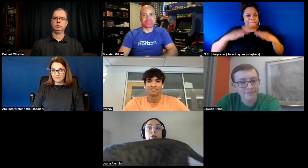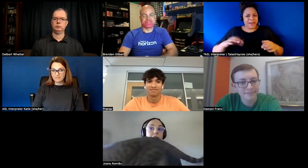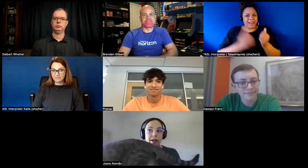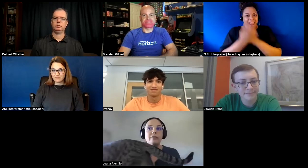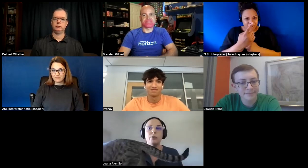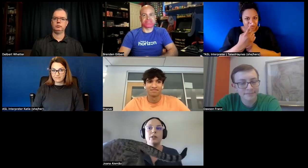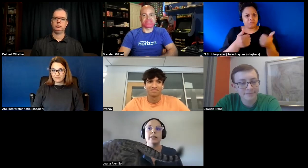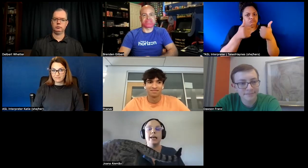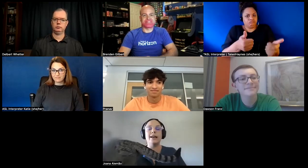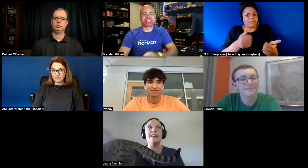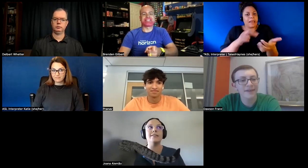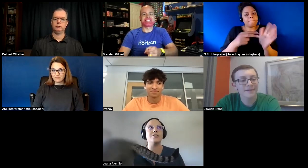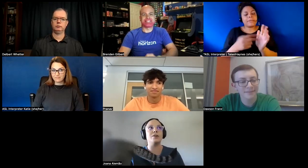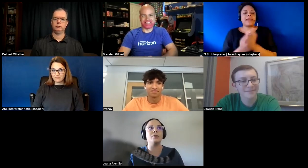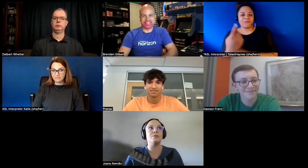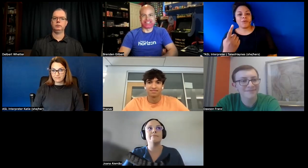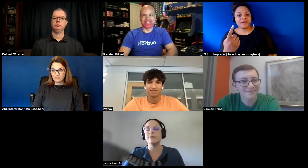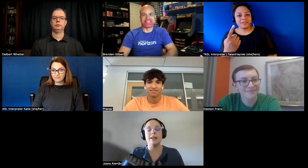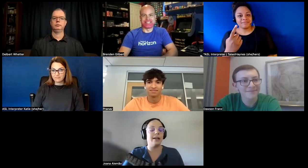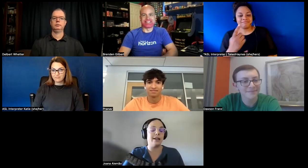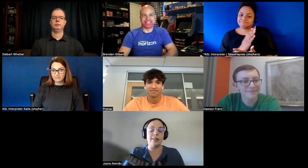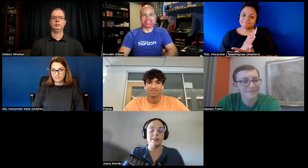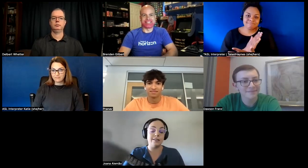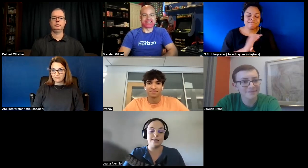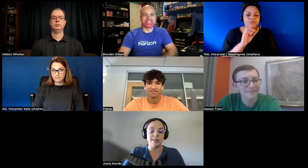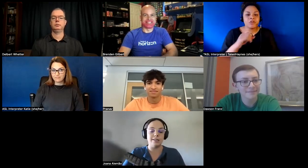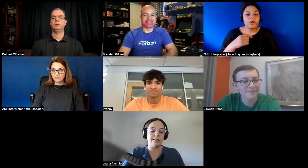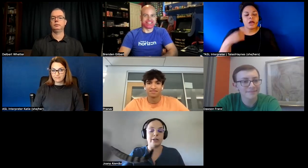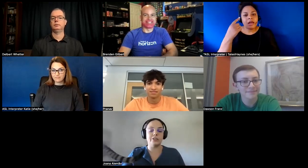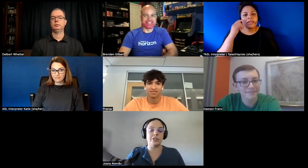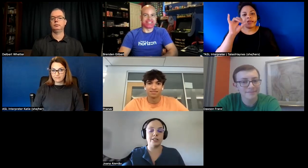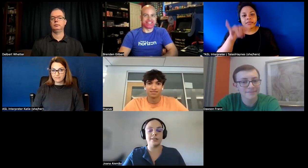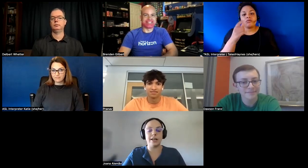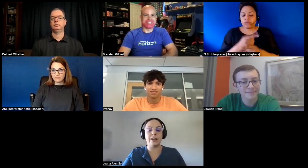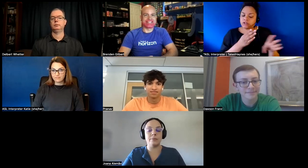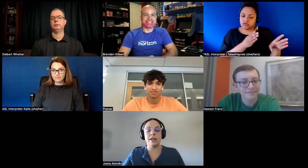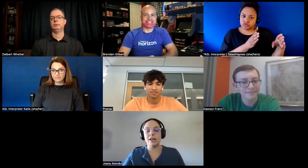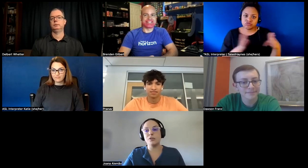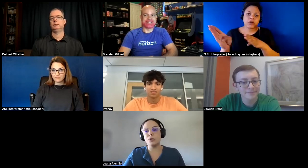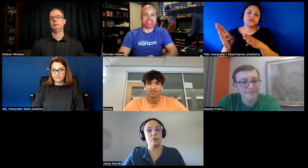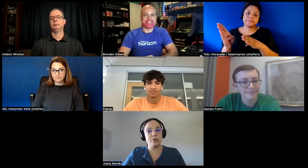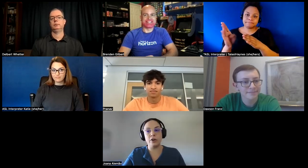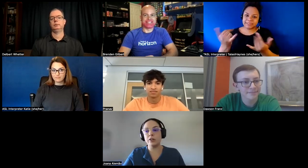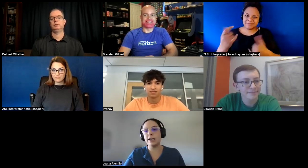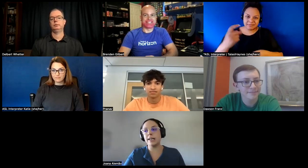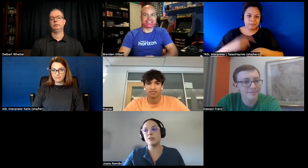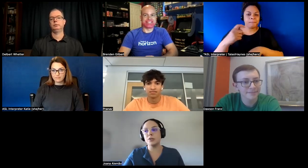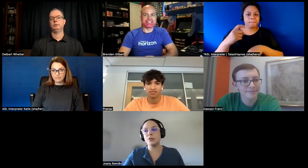everyone uh so i think this is the direction it's time to move on and to